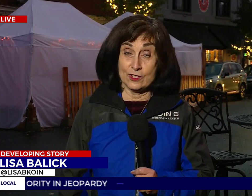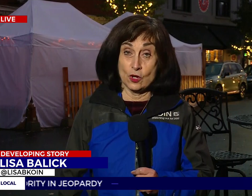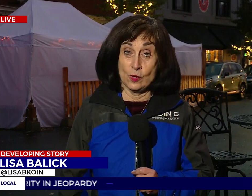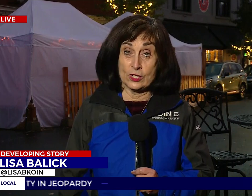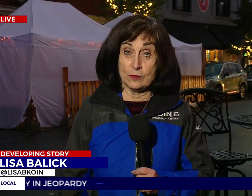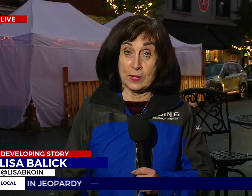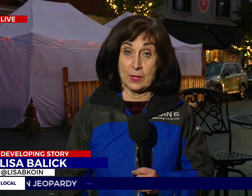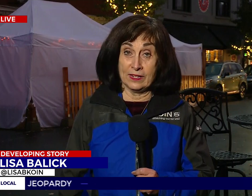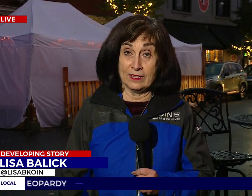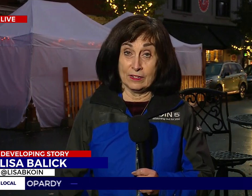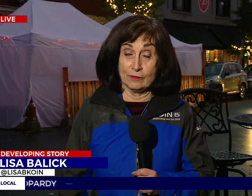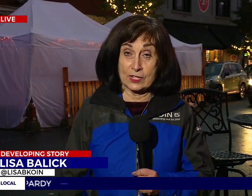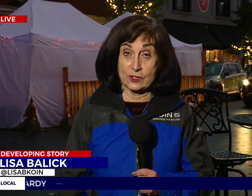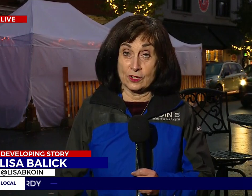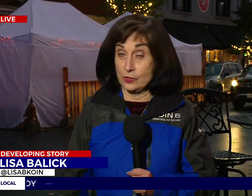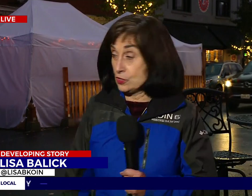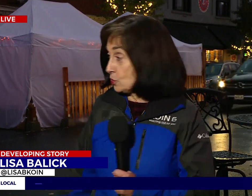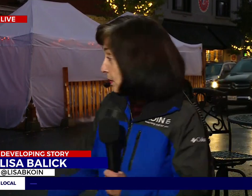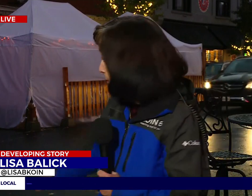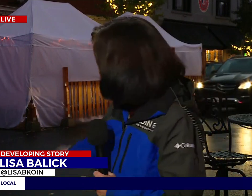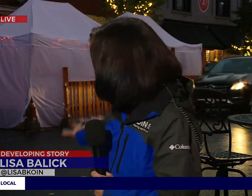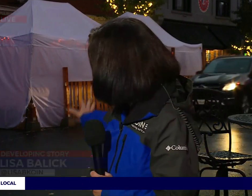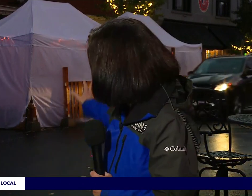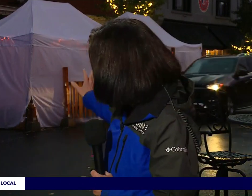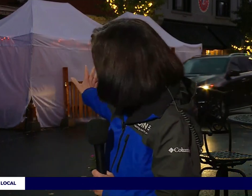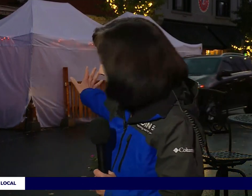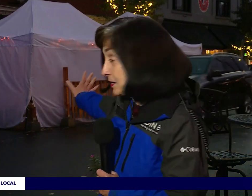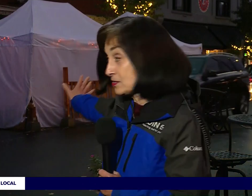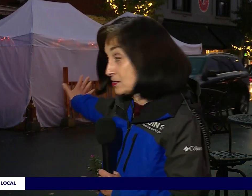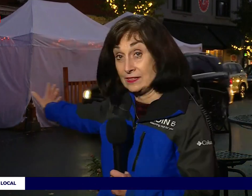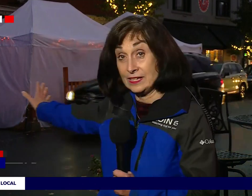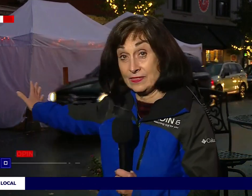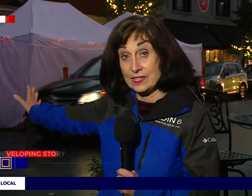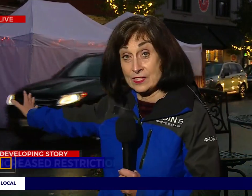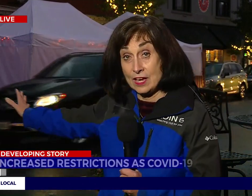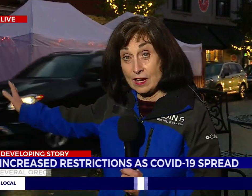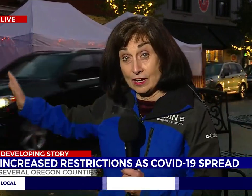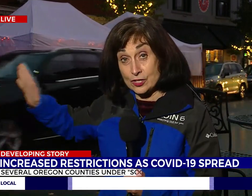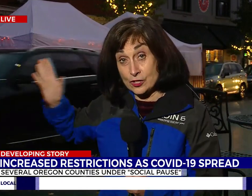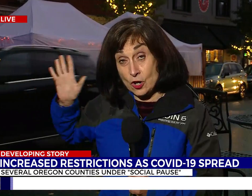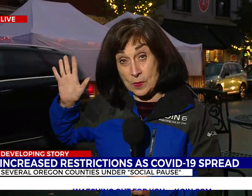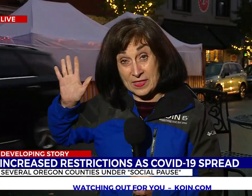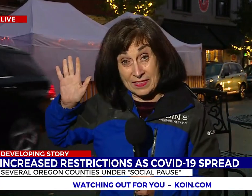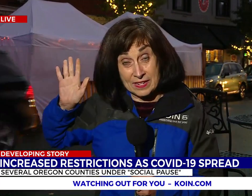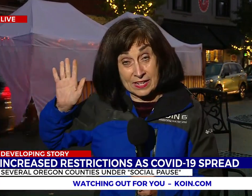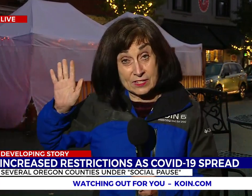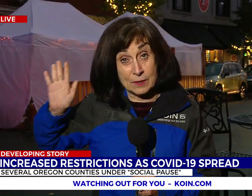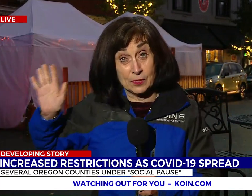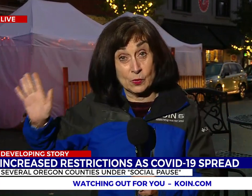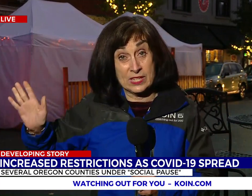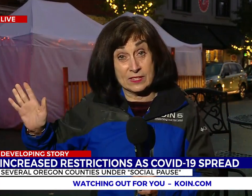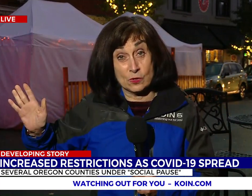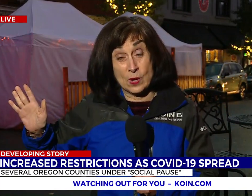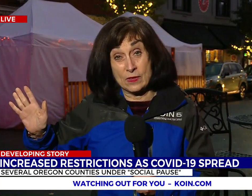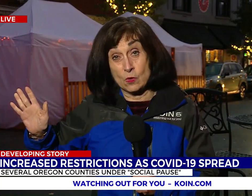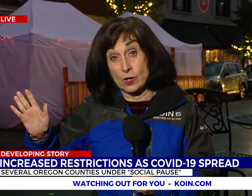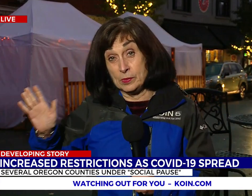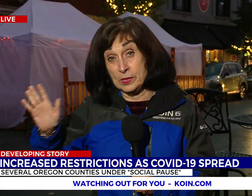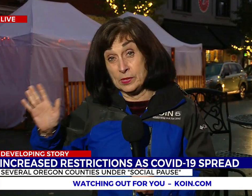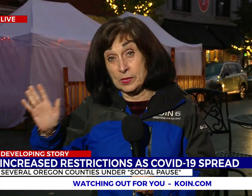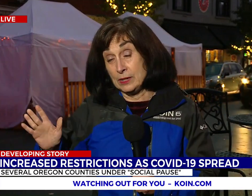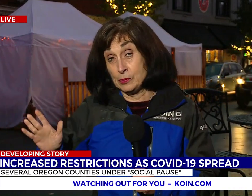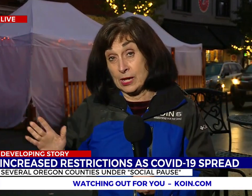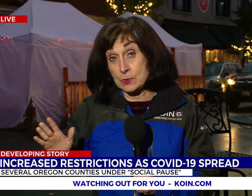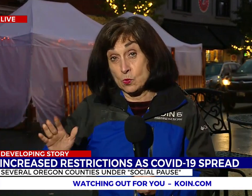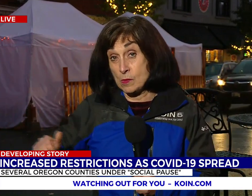Yeah, there's no question about it. And restaurant owners who have tents set up outside like this are sure hoping that in the next couple of weeks that the weather